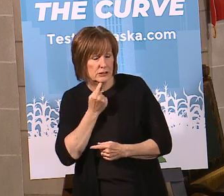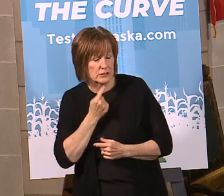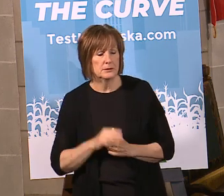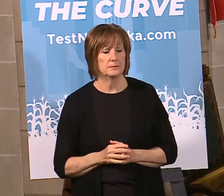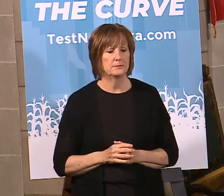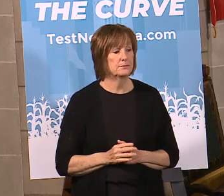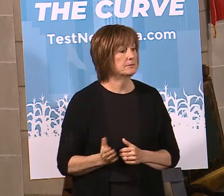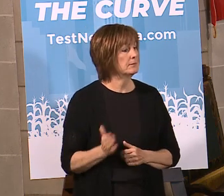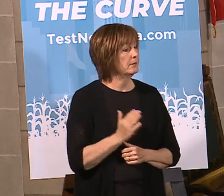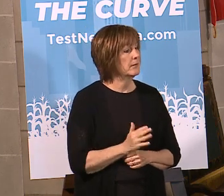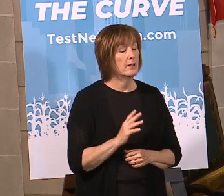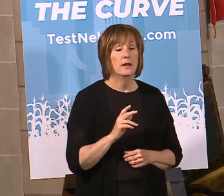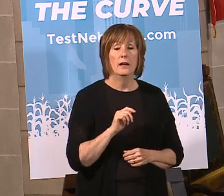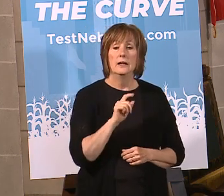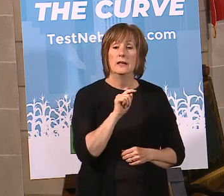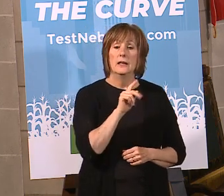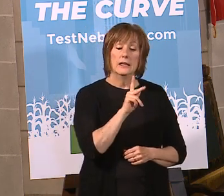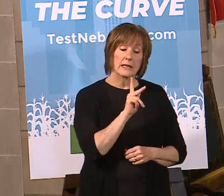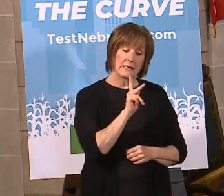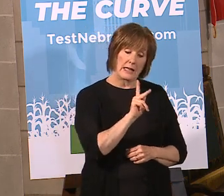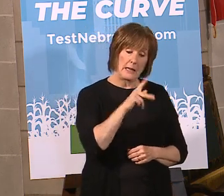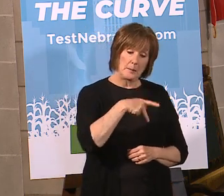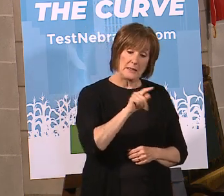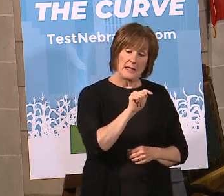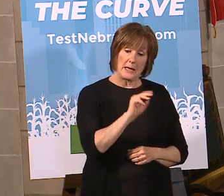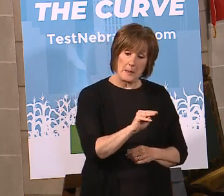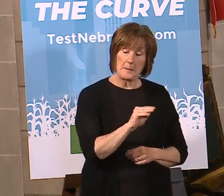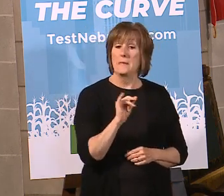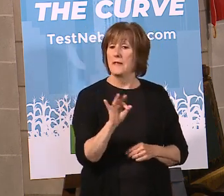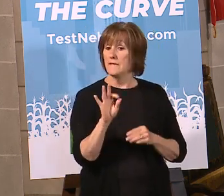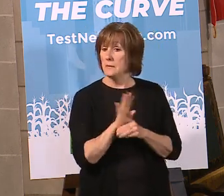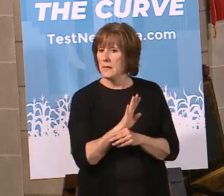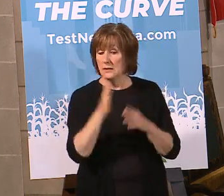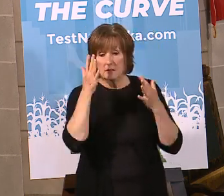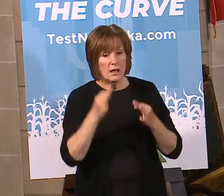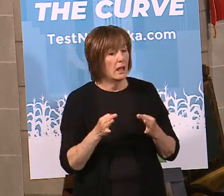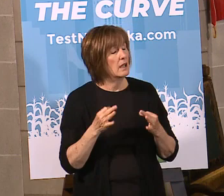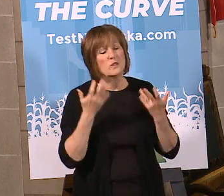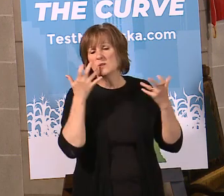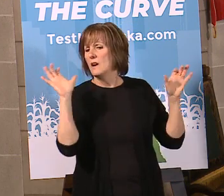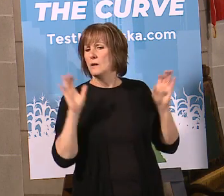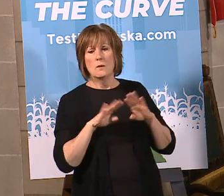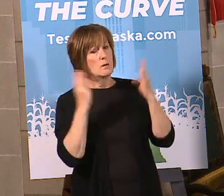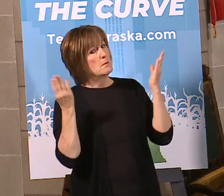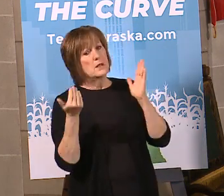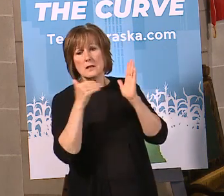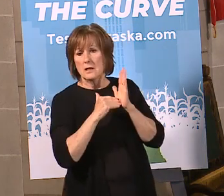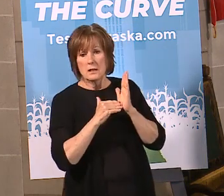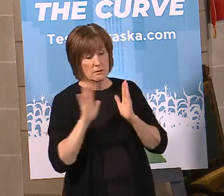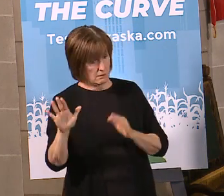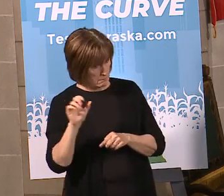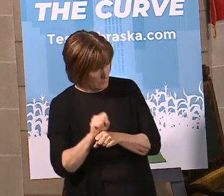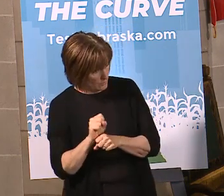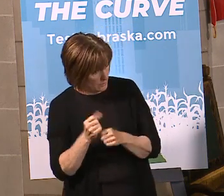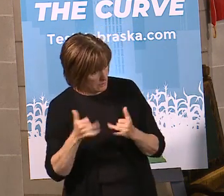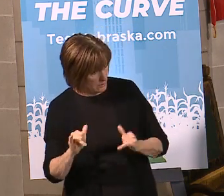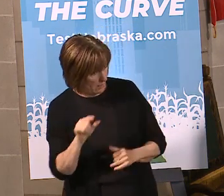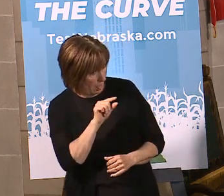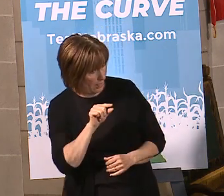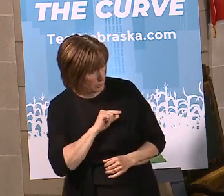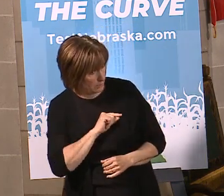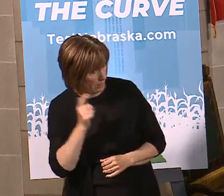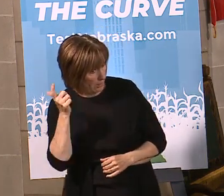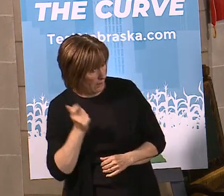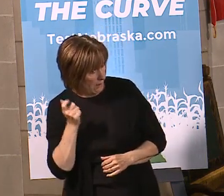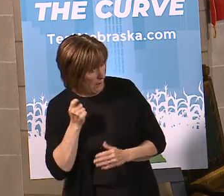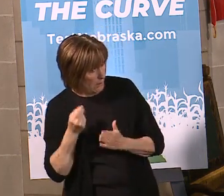Nicole Ebat, KPTM. If a business chooses not to reopen, are their employees still eligible for unemployment insurance? And the answer is